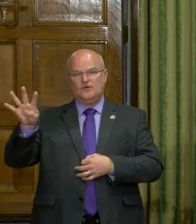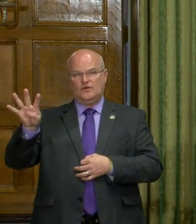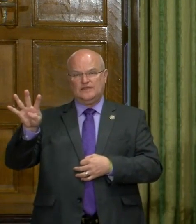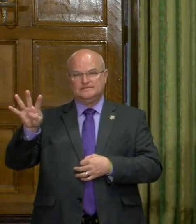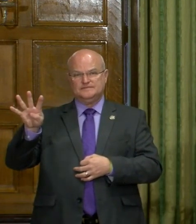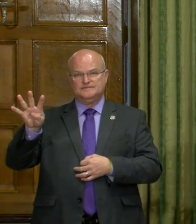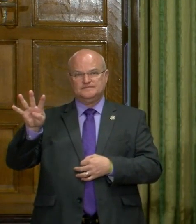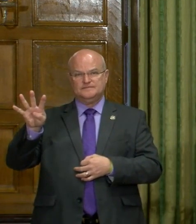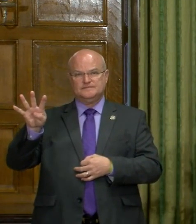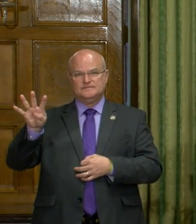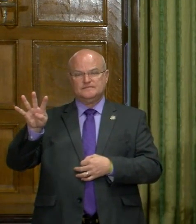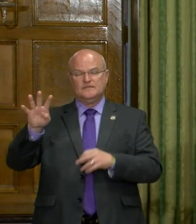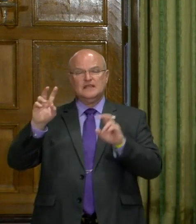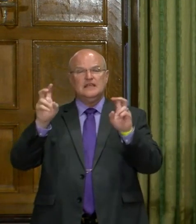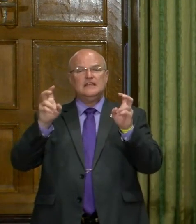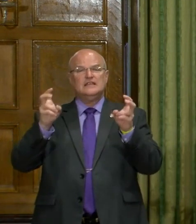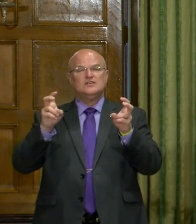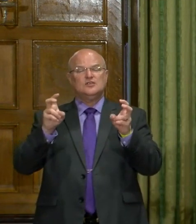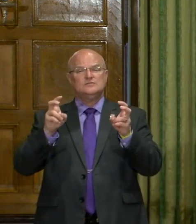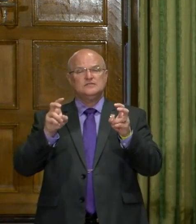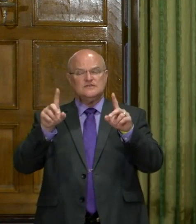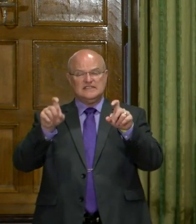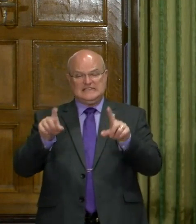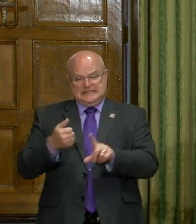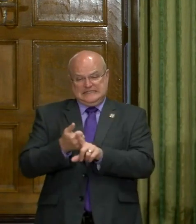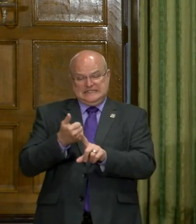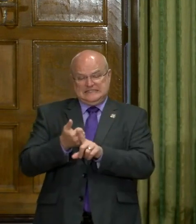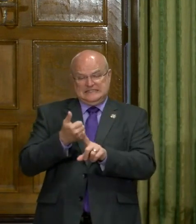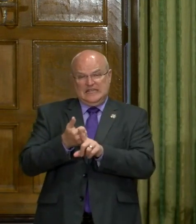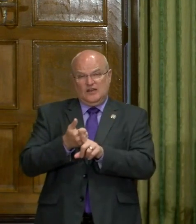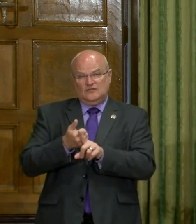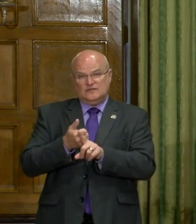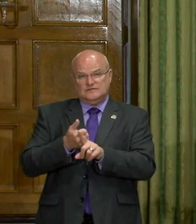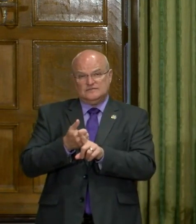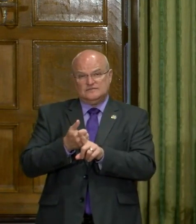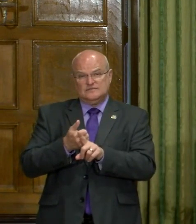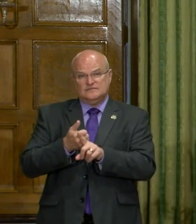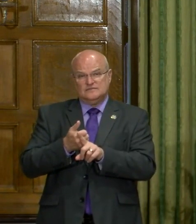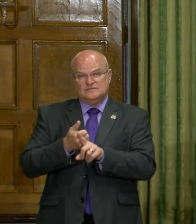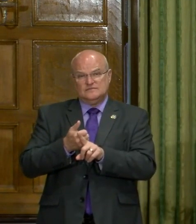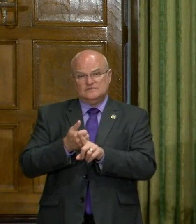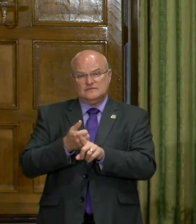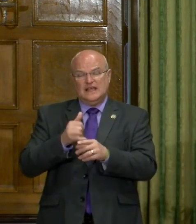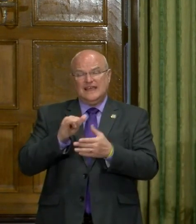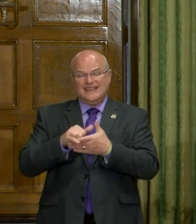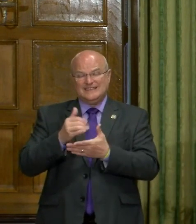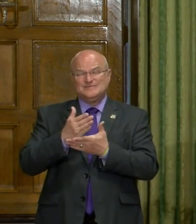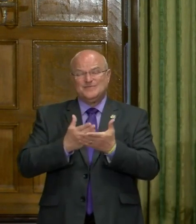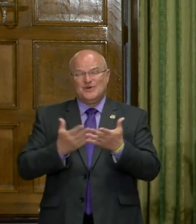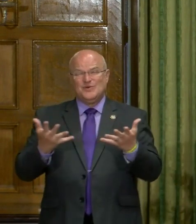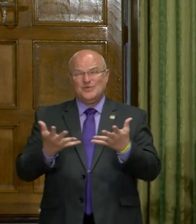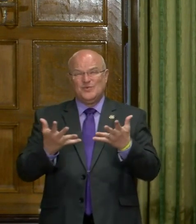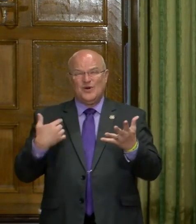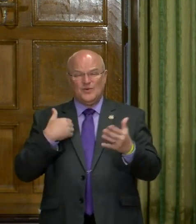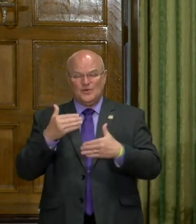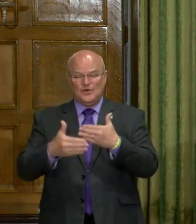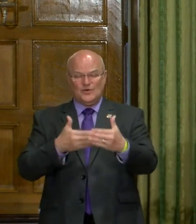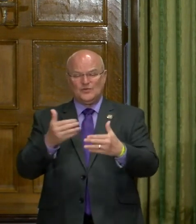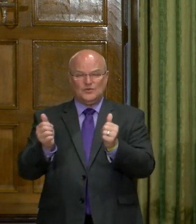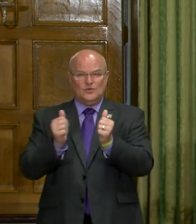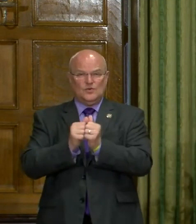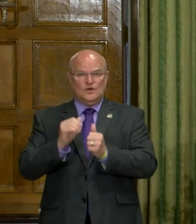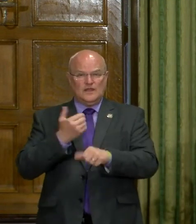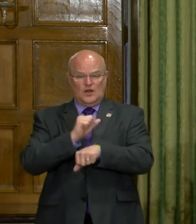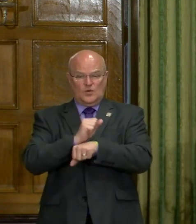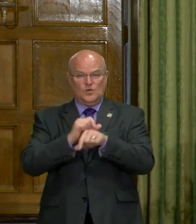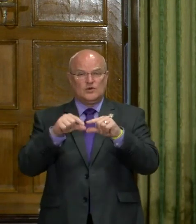Uh, you know, in terms of the testing itself, uh, that's part of what we're going to go through with our